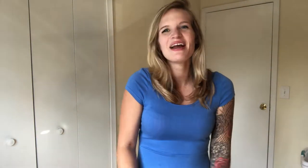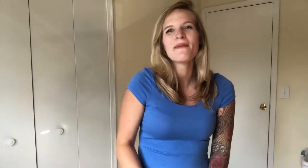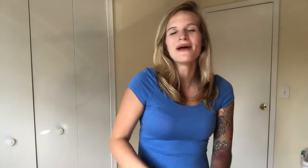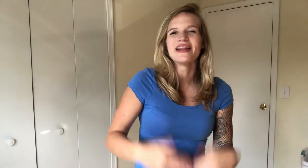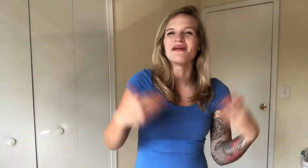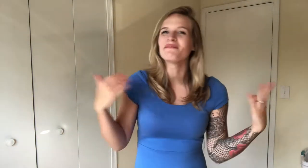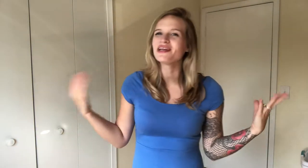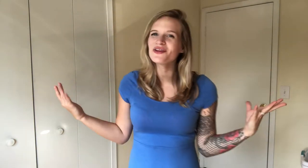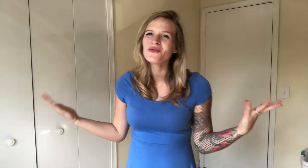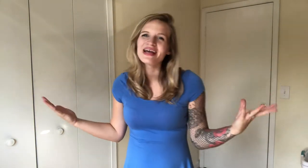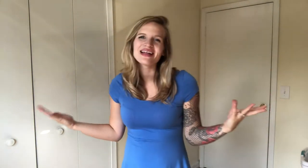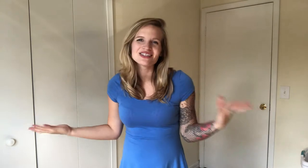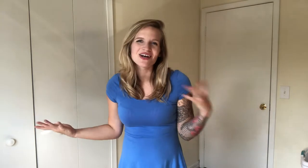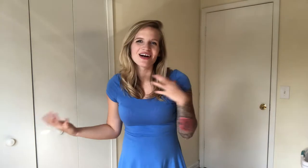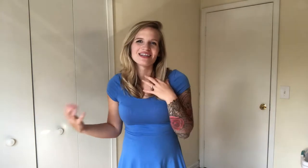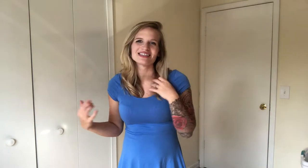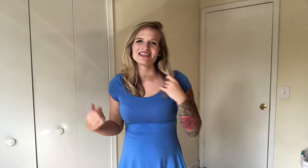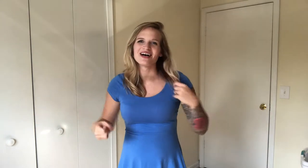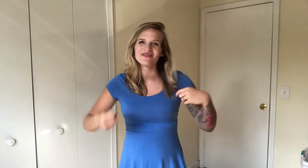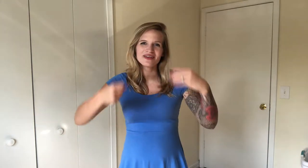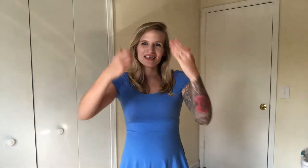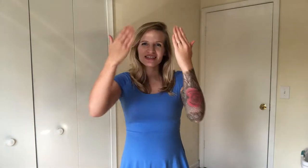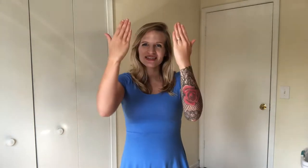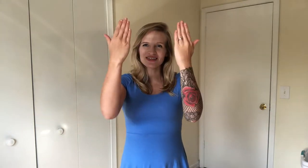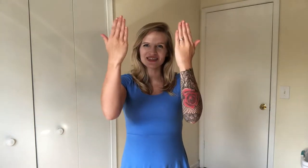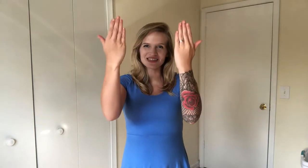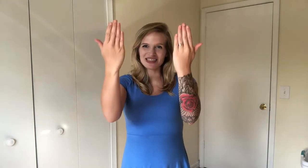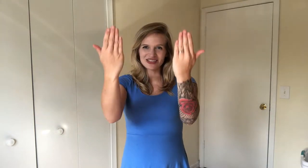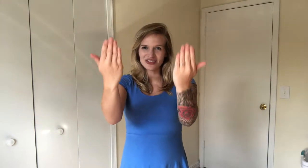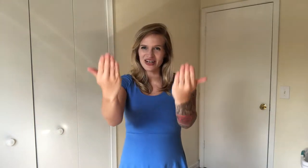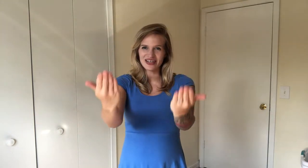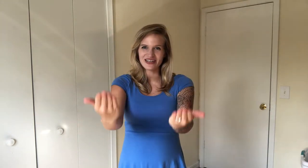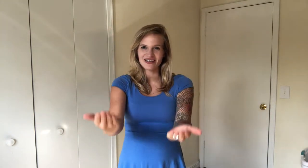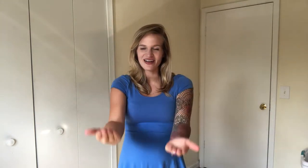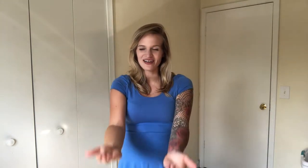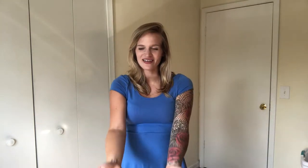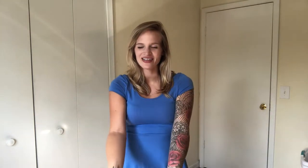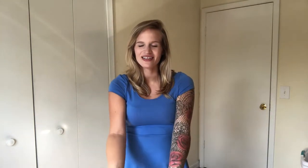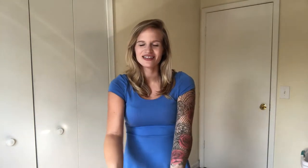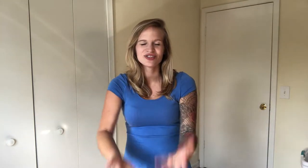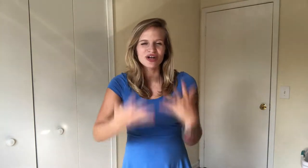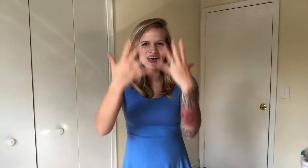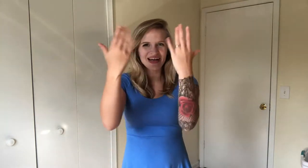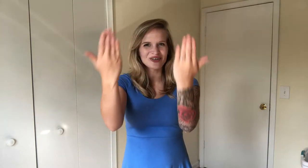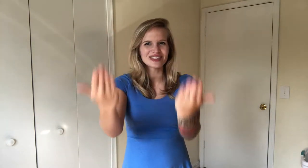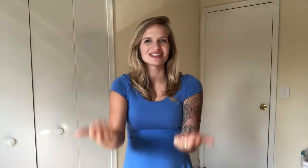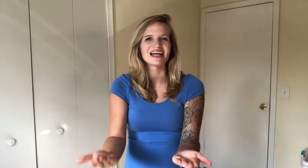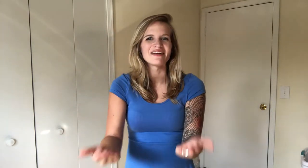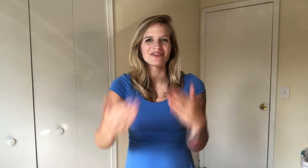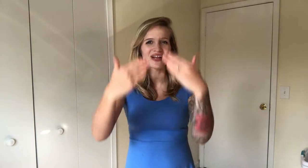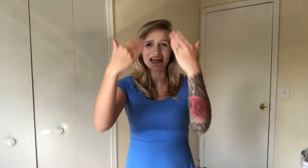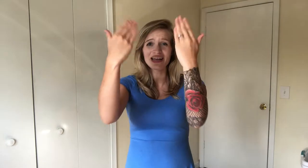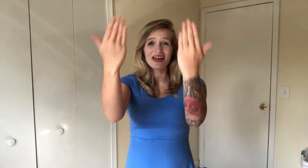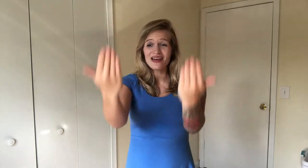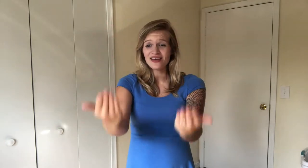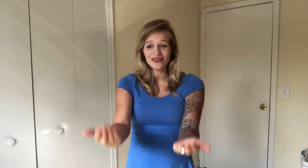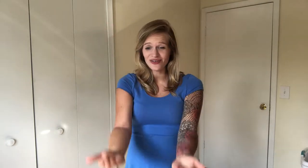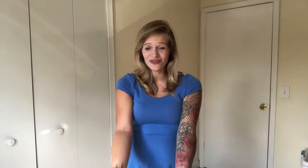And then being the way that you are is enough. So I just like draw it along, draw it out the sign for like, you